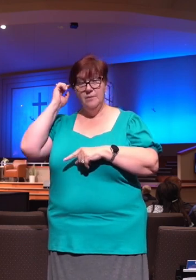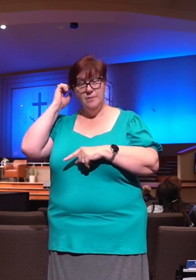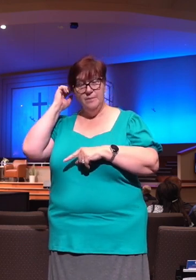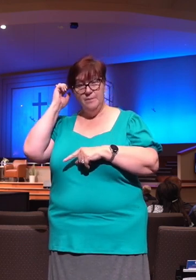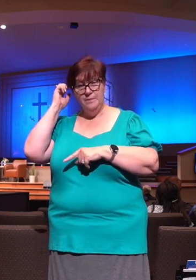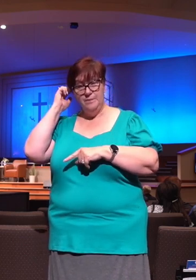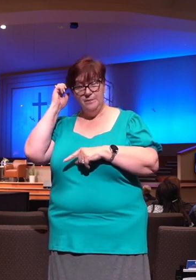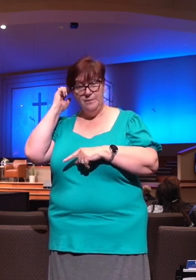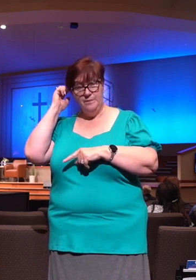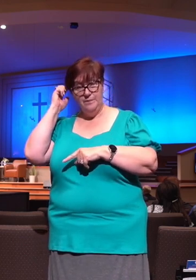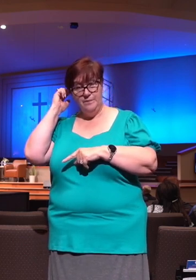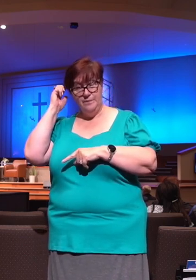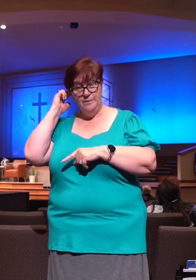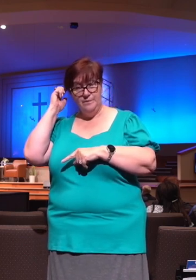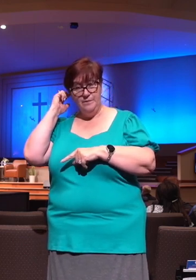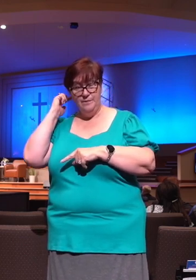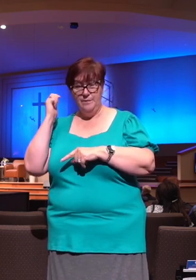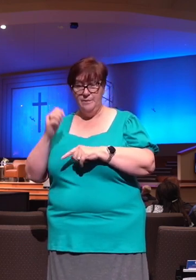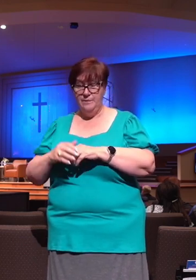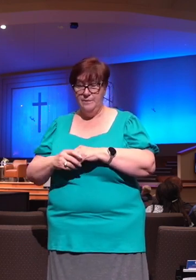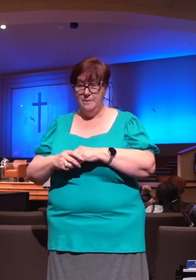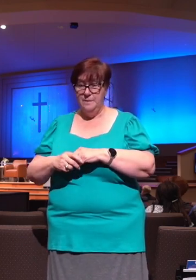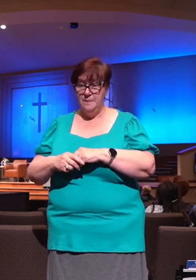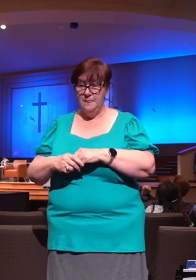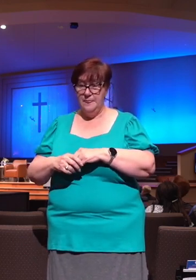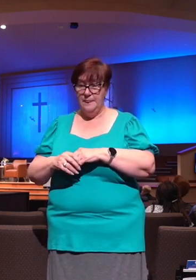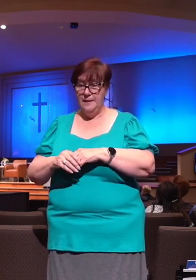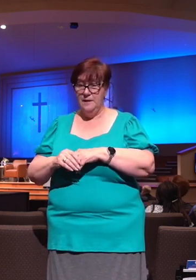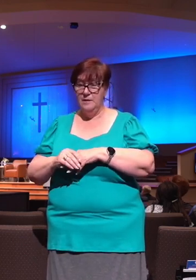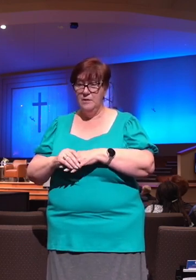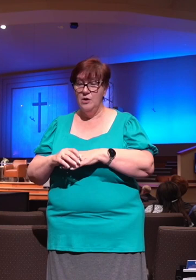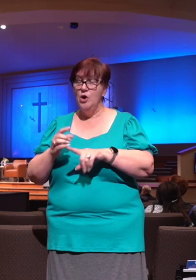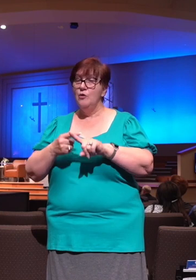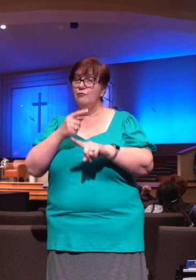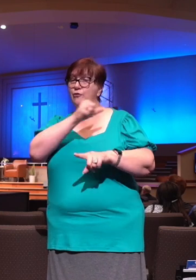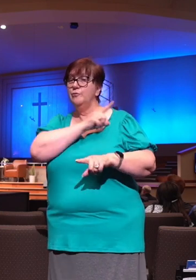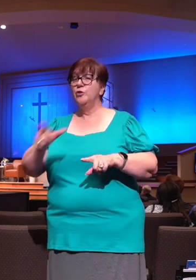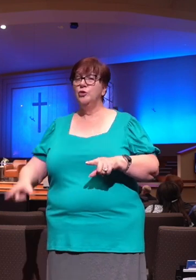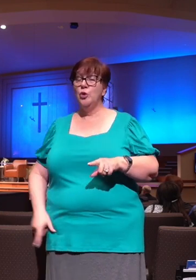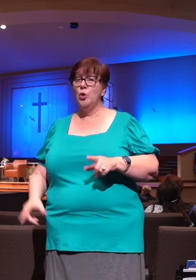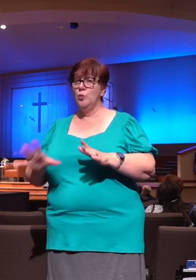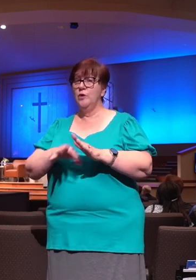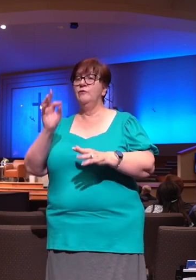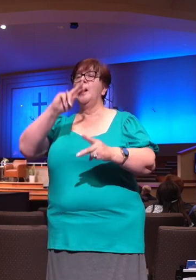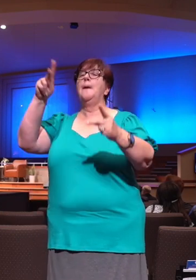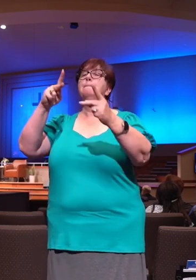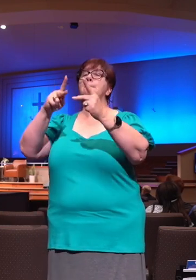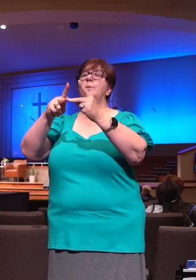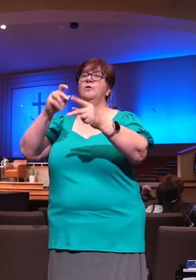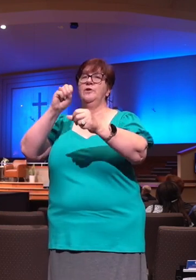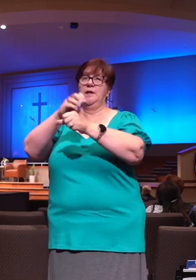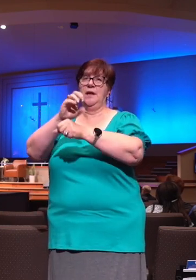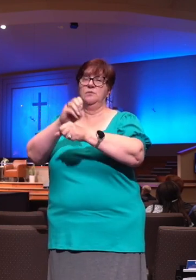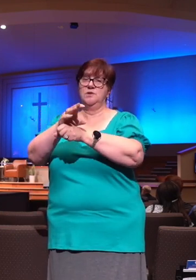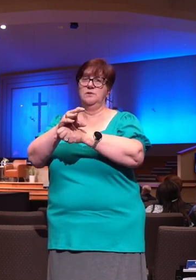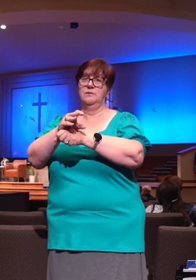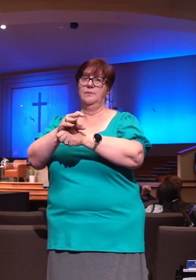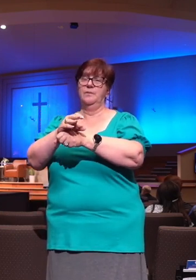spiraled things out of control from there, didn't it? But from the Lord we find perfect counsel. And I think there's a place for biblical